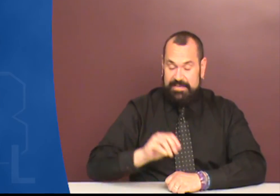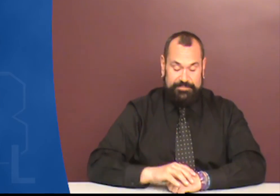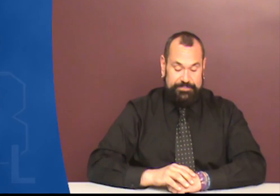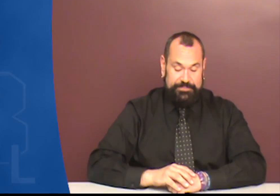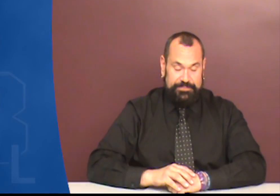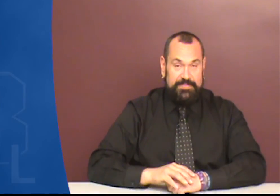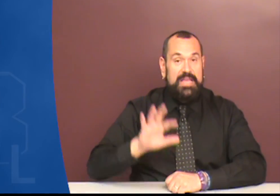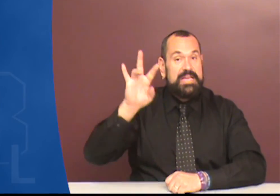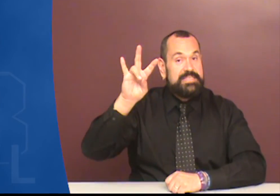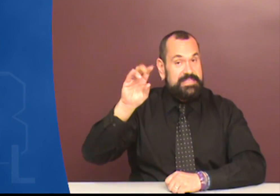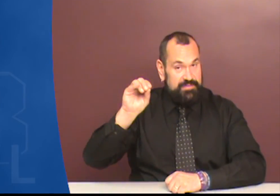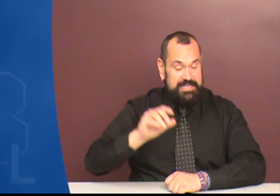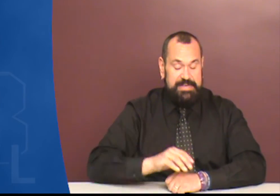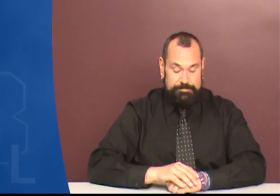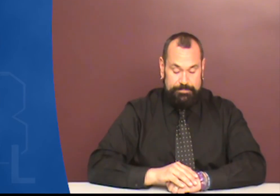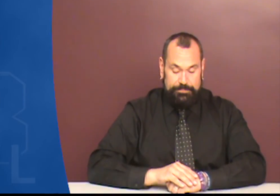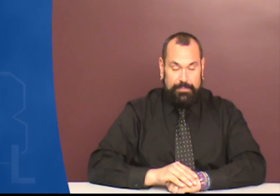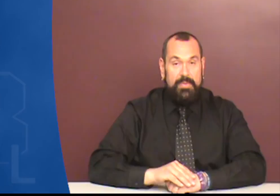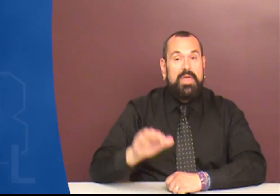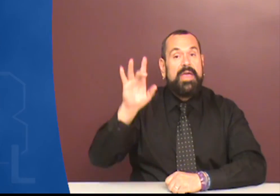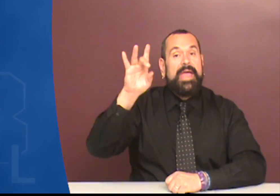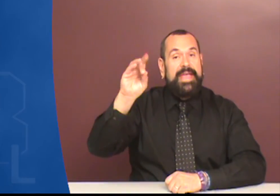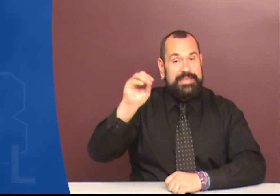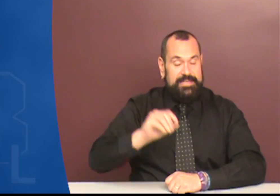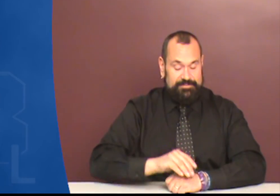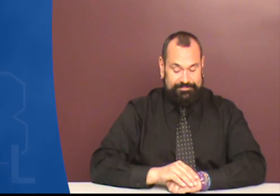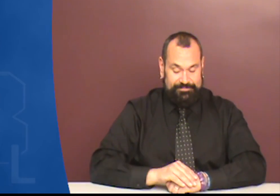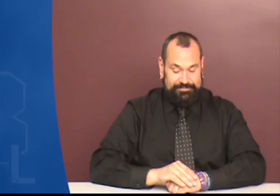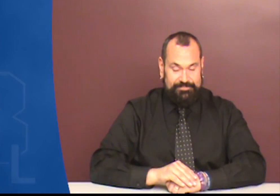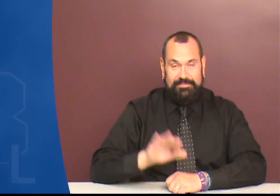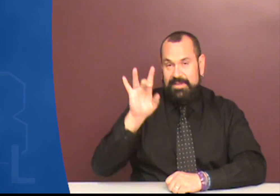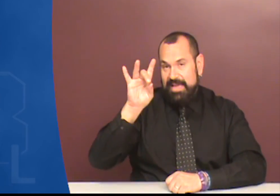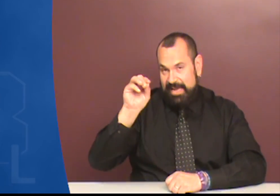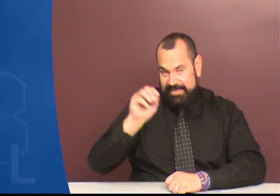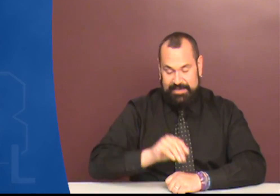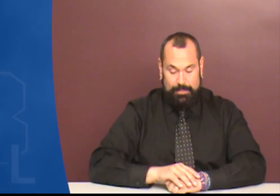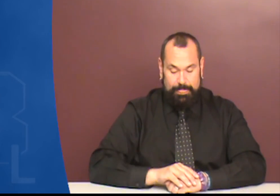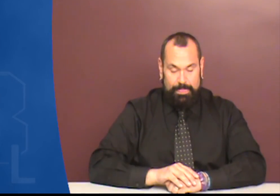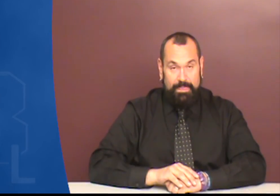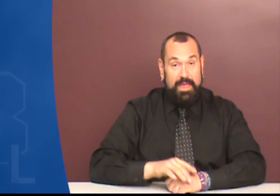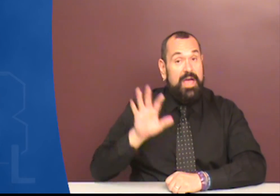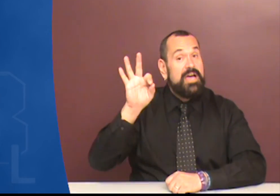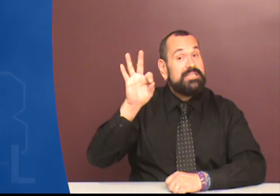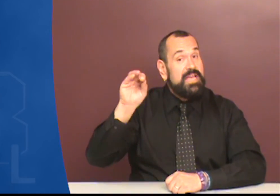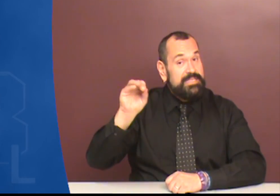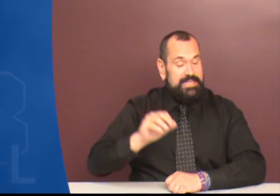70 70 80 80 90